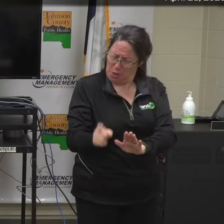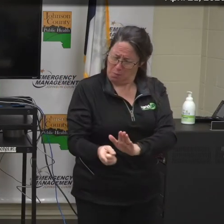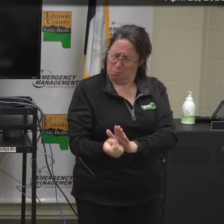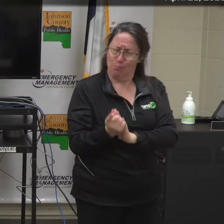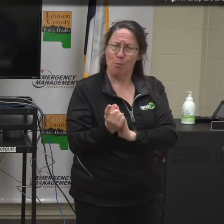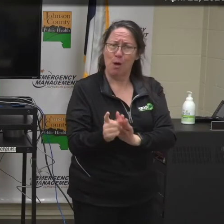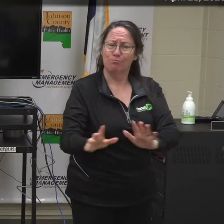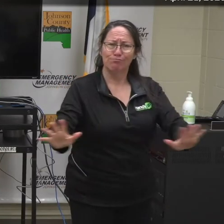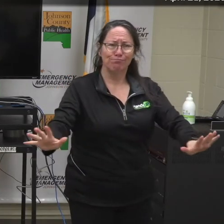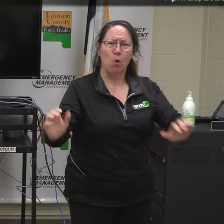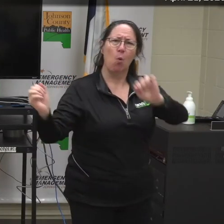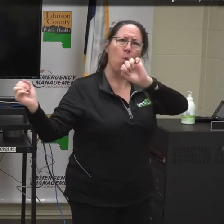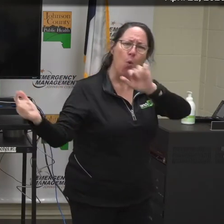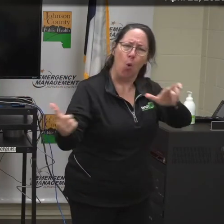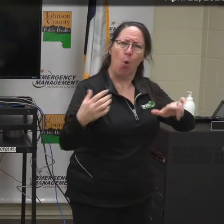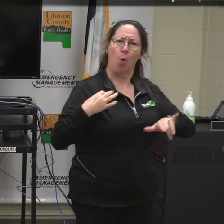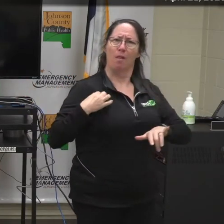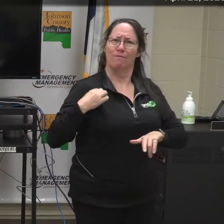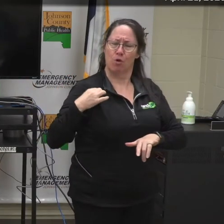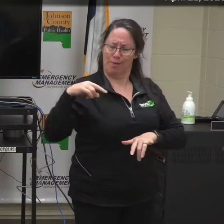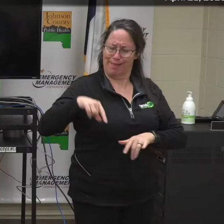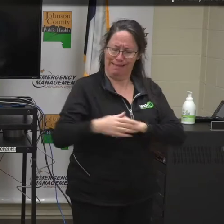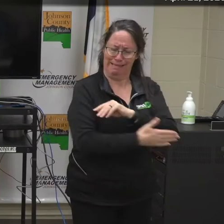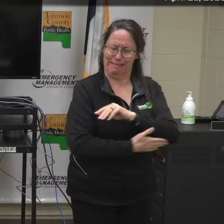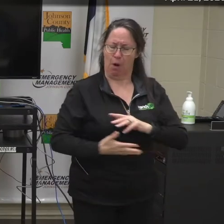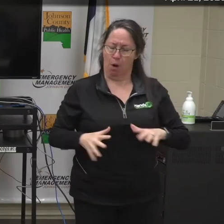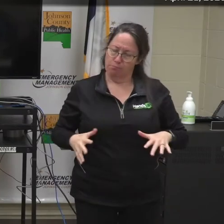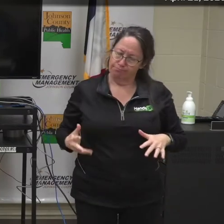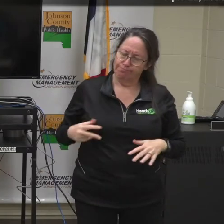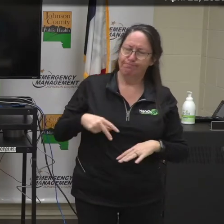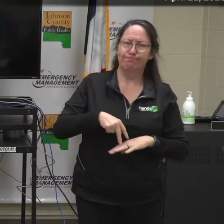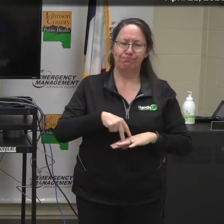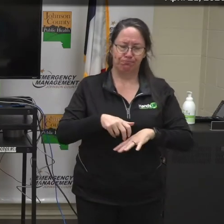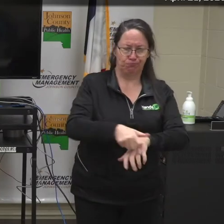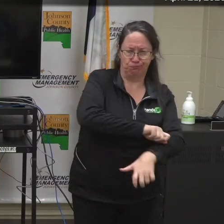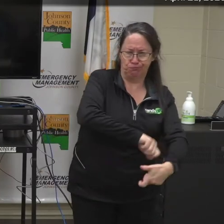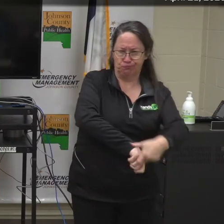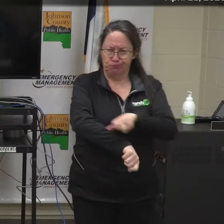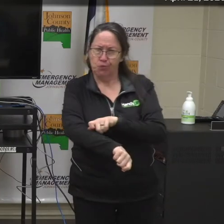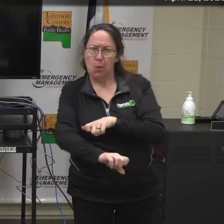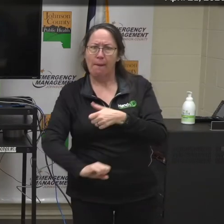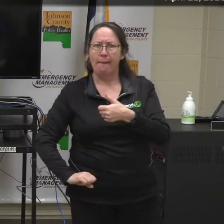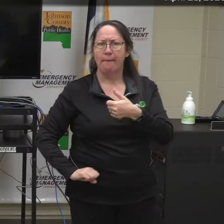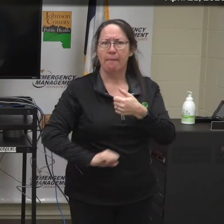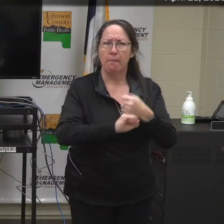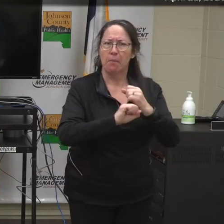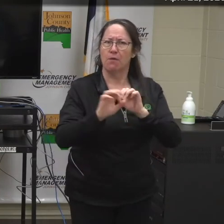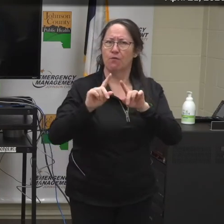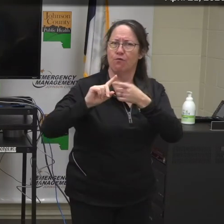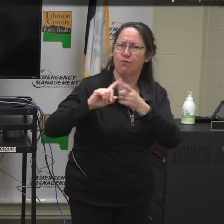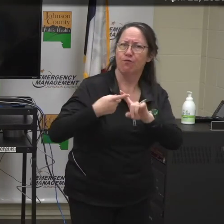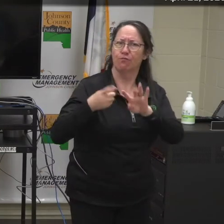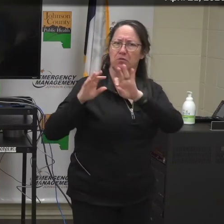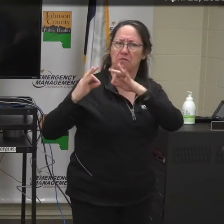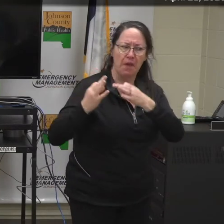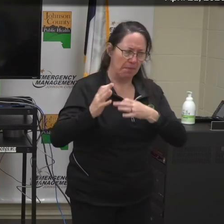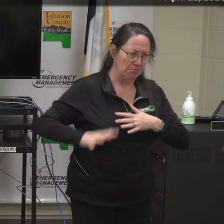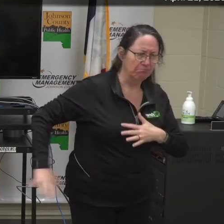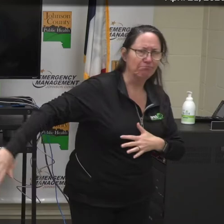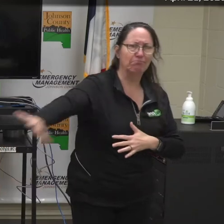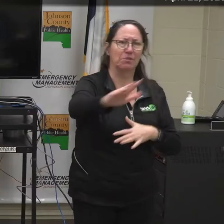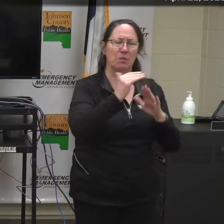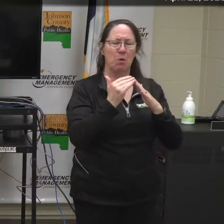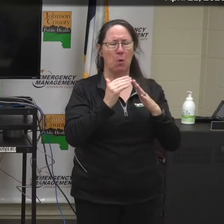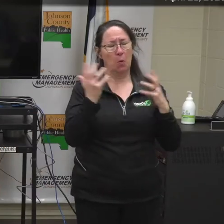everyone and all of our volunteers in the county and everyone else stepping up to assist their friends, families, and neighbors. The past several